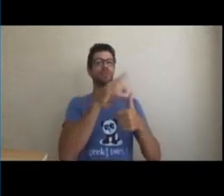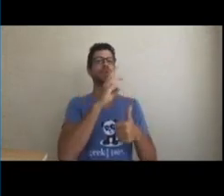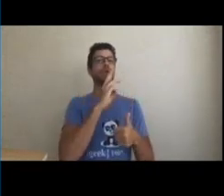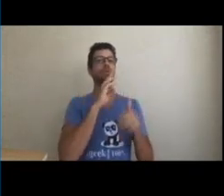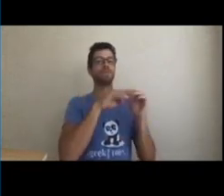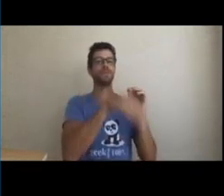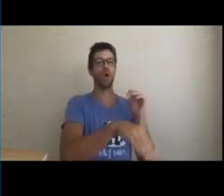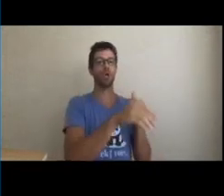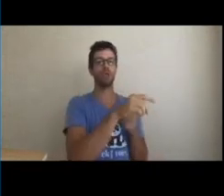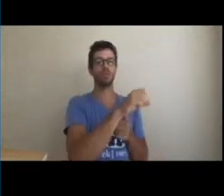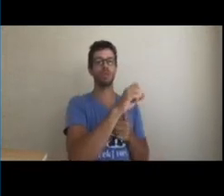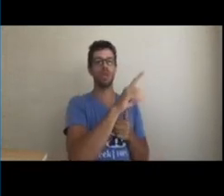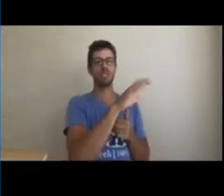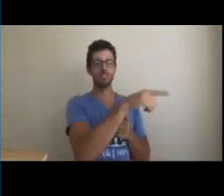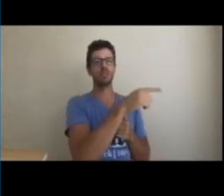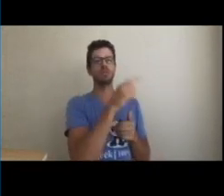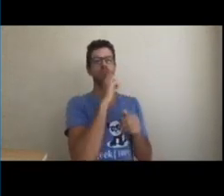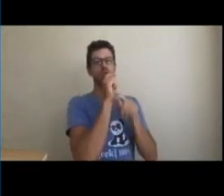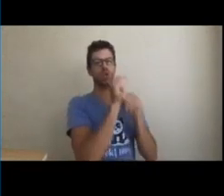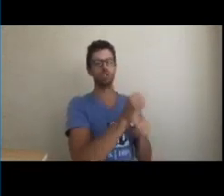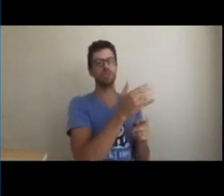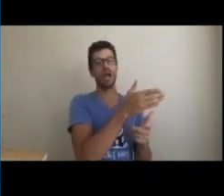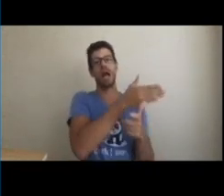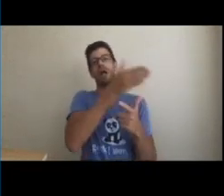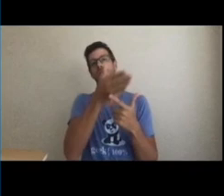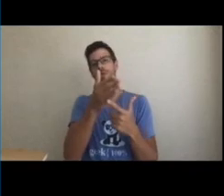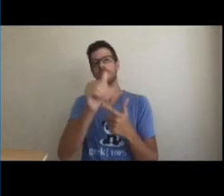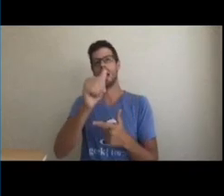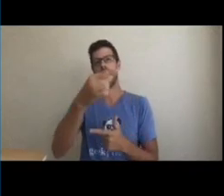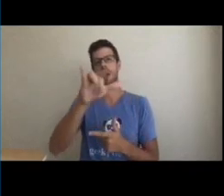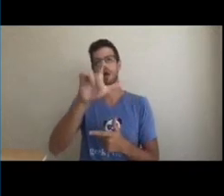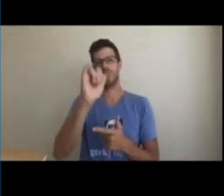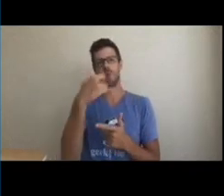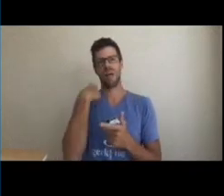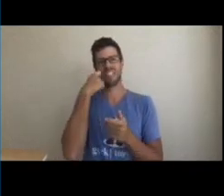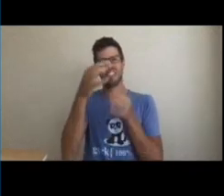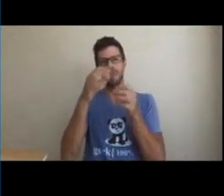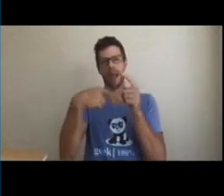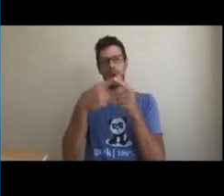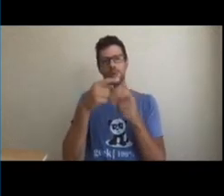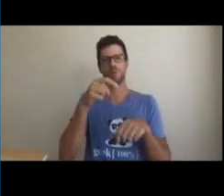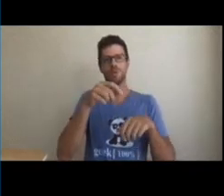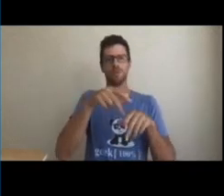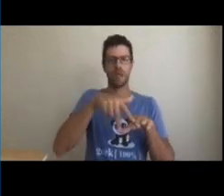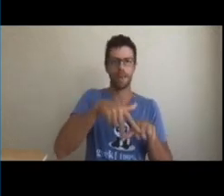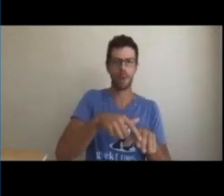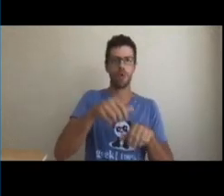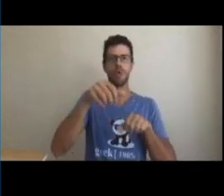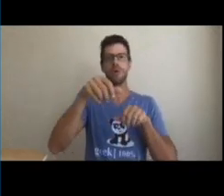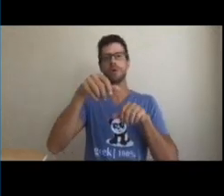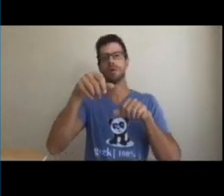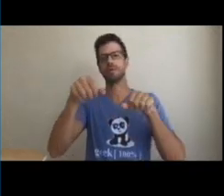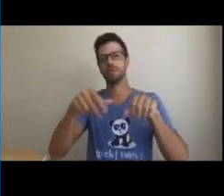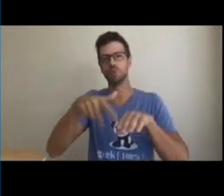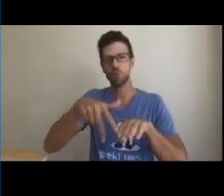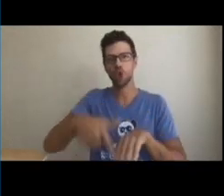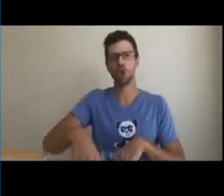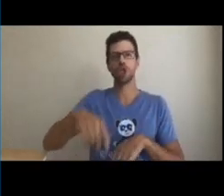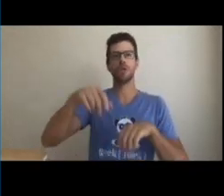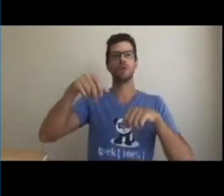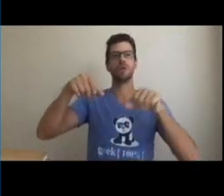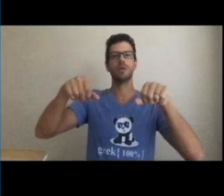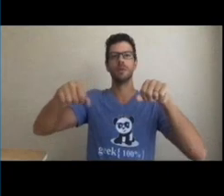Remember, the waterfall and agile processes where I explained about the skateboard, scooter,